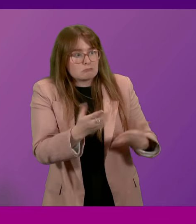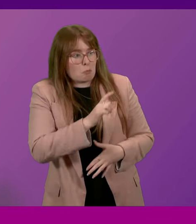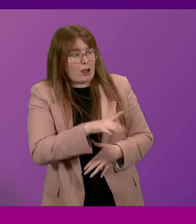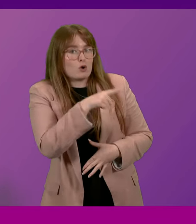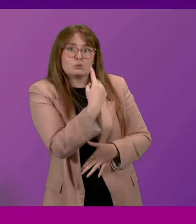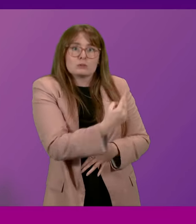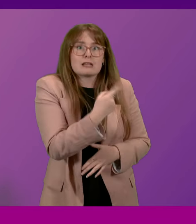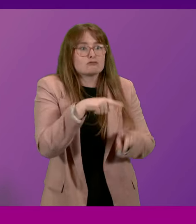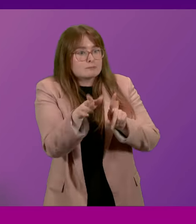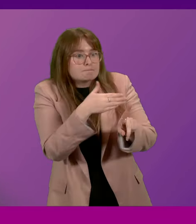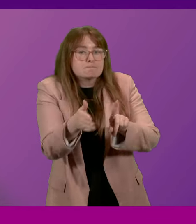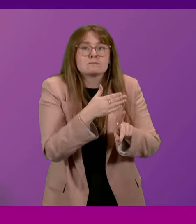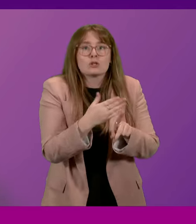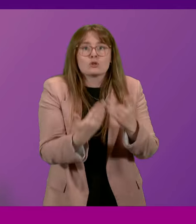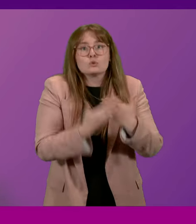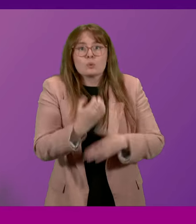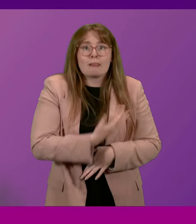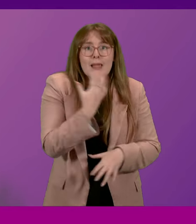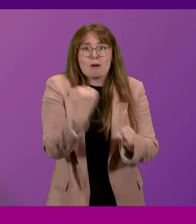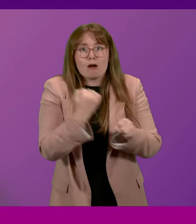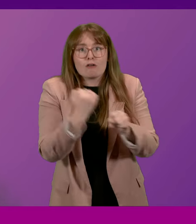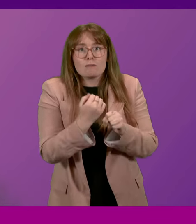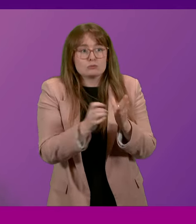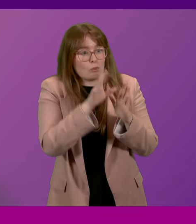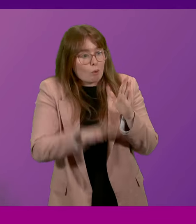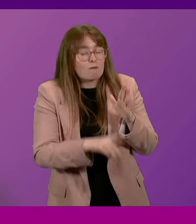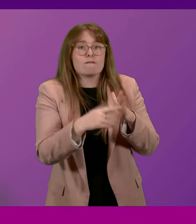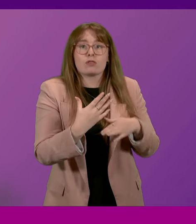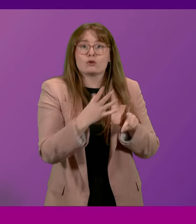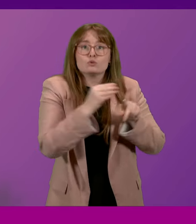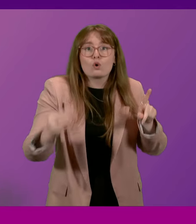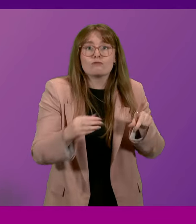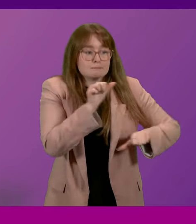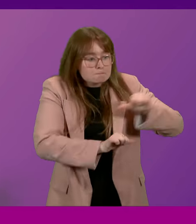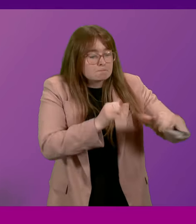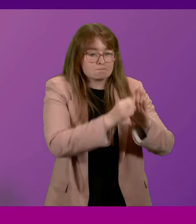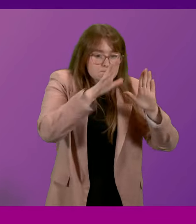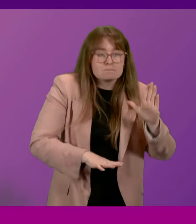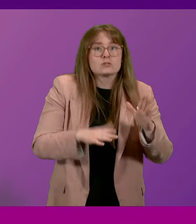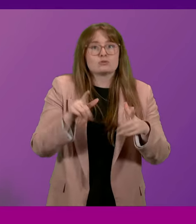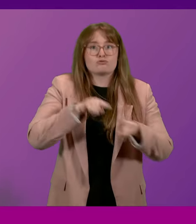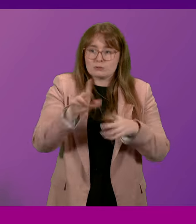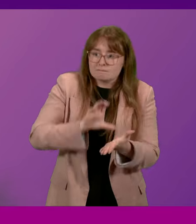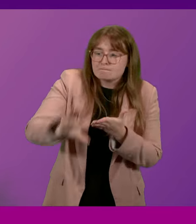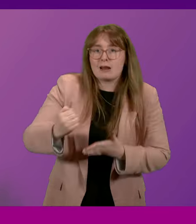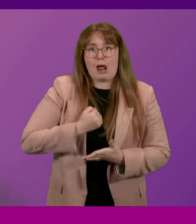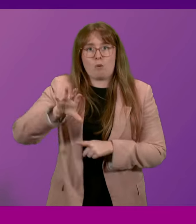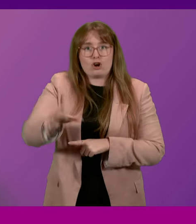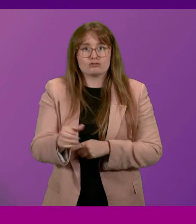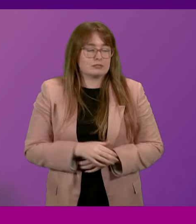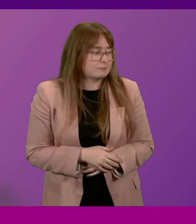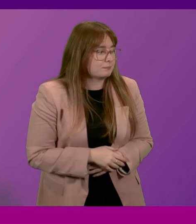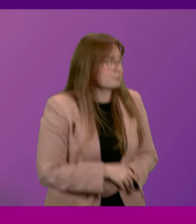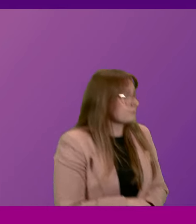doesn't he persuade the UK Labour Government to desert the Tory agenda and to start investing in our country? Thank you. Question